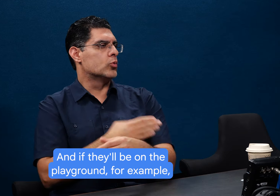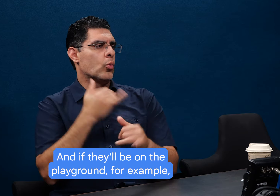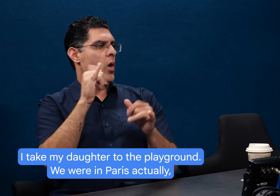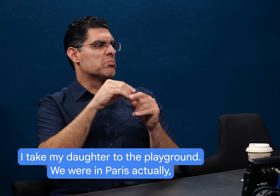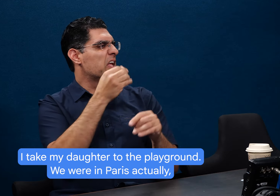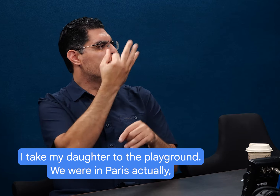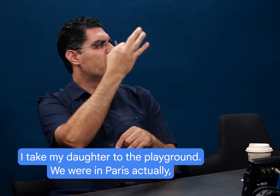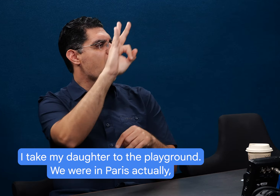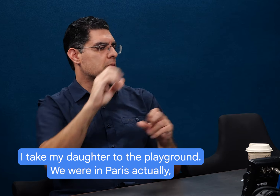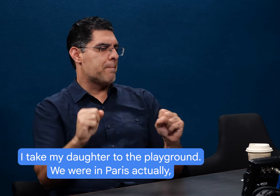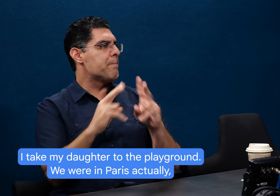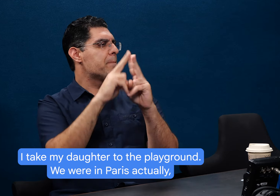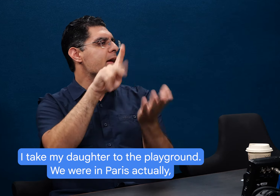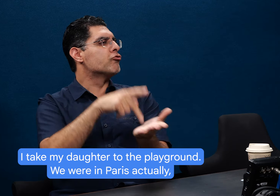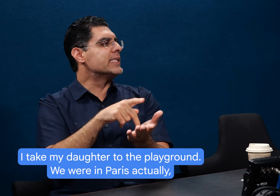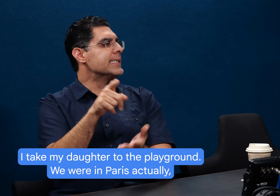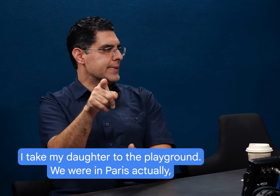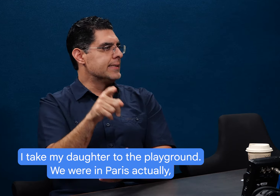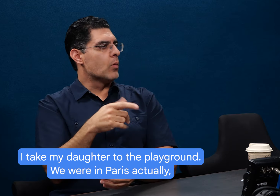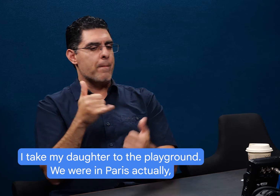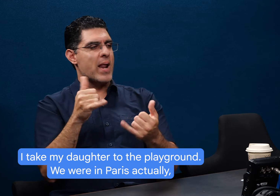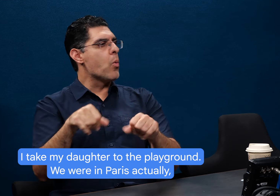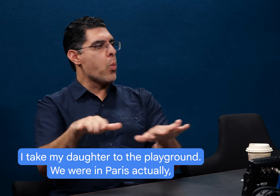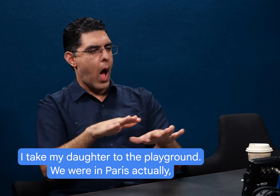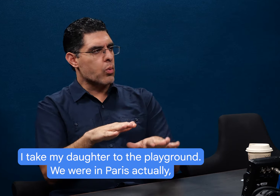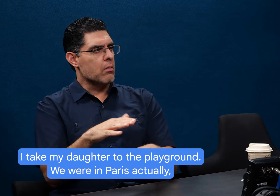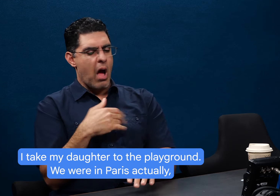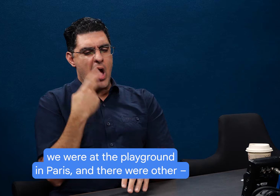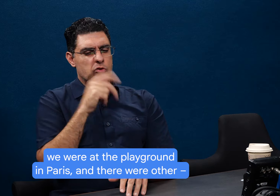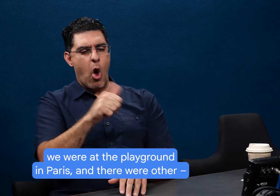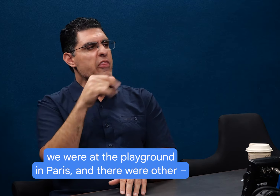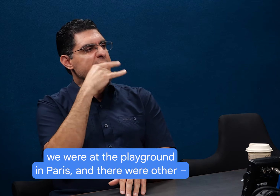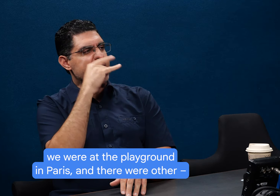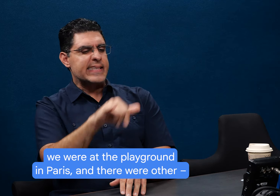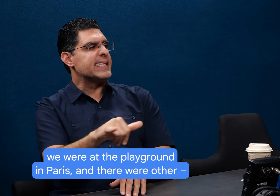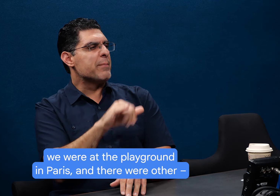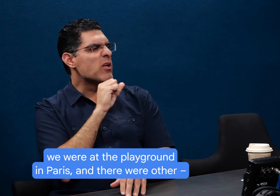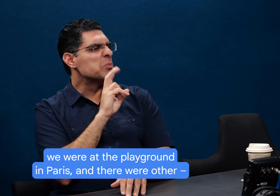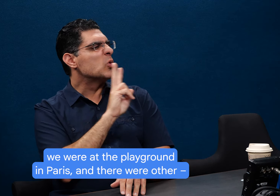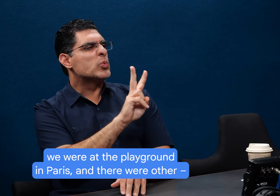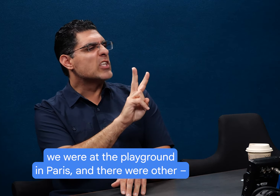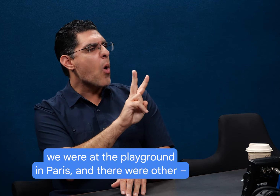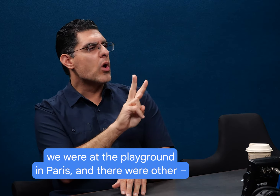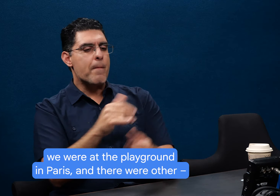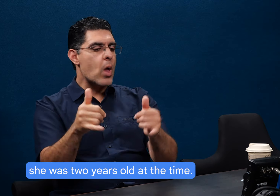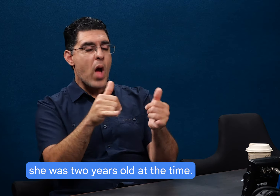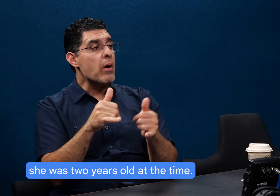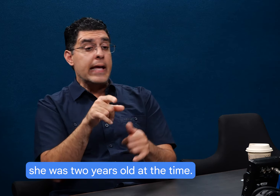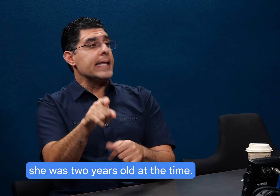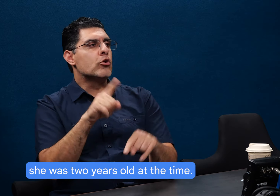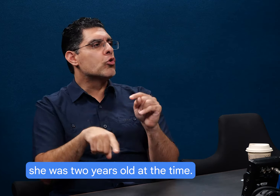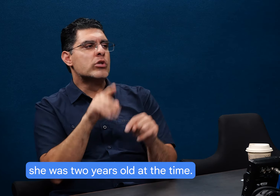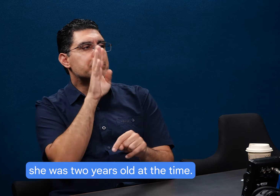playground, for example, I take my daughter to the playground. We were in Paris, actually. were at the playground in Paris, and there were other—she